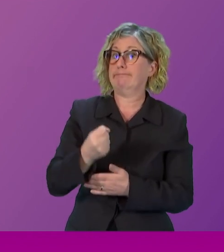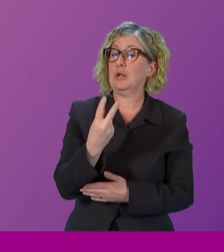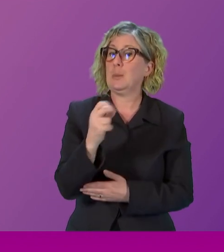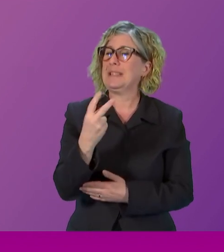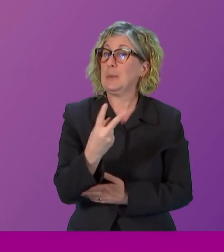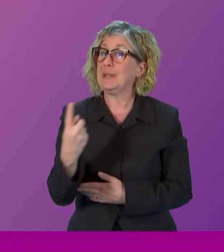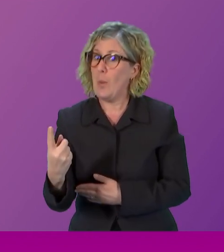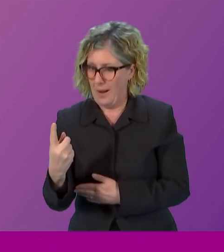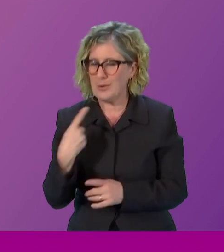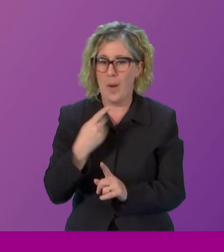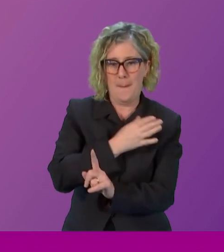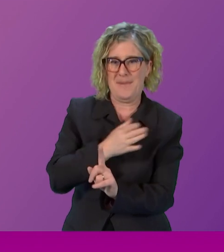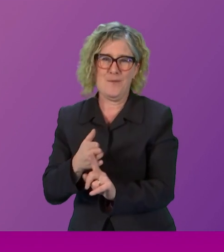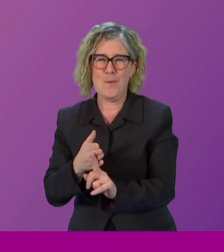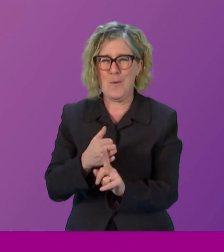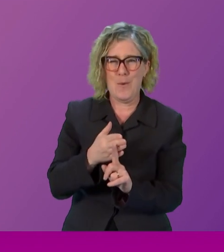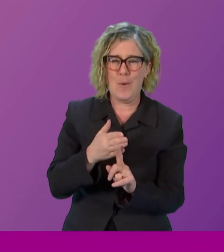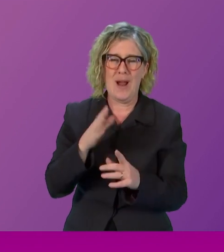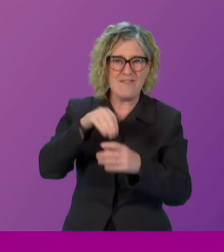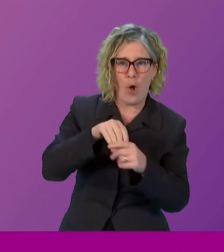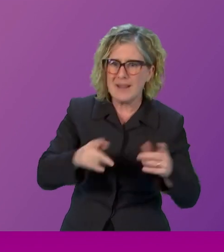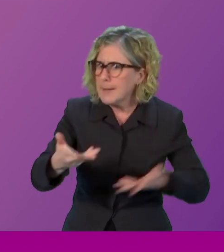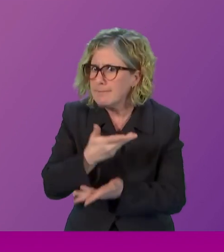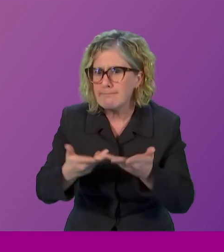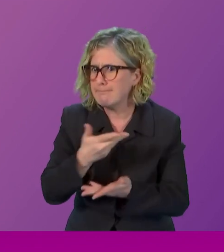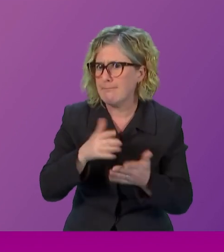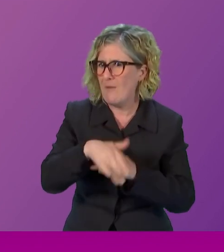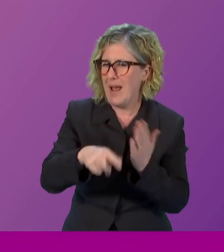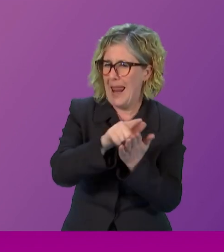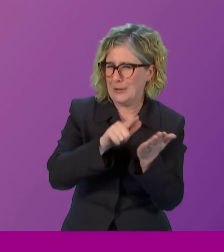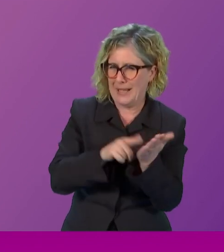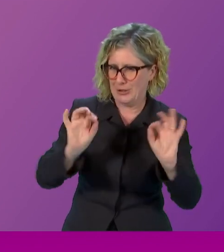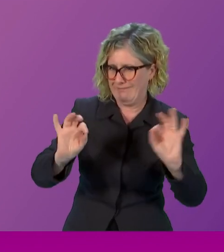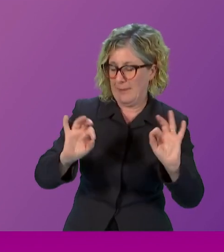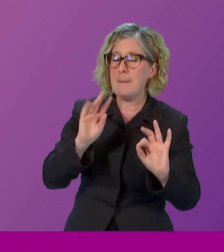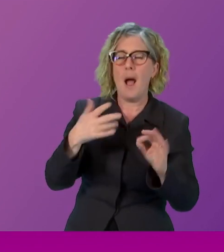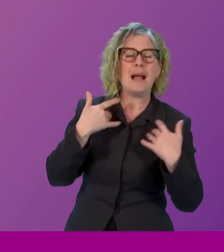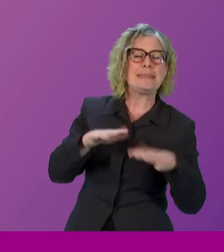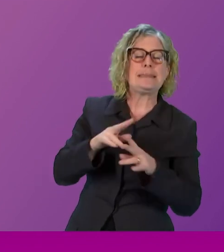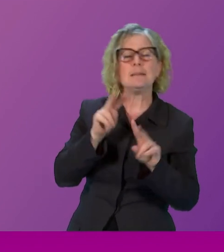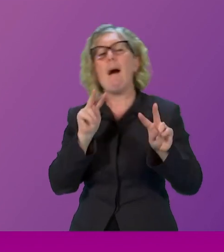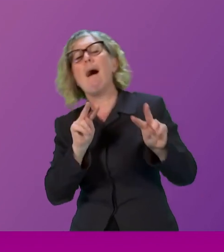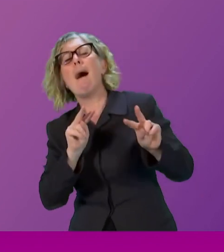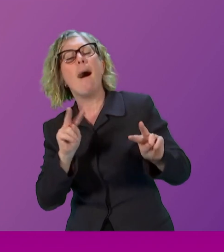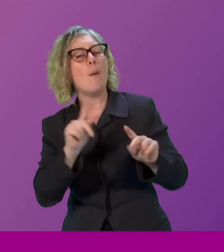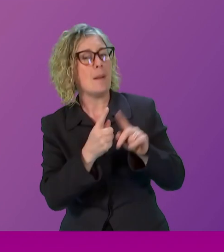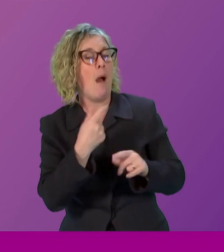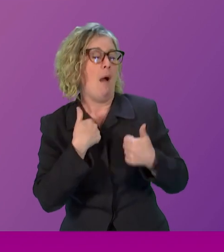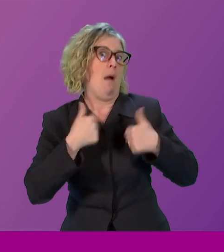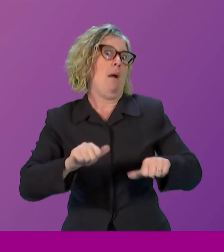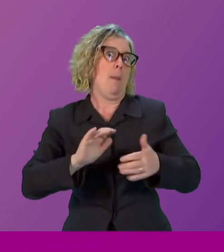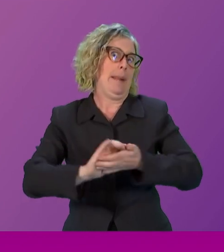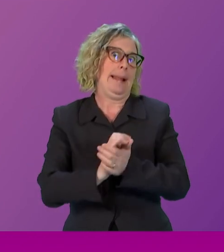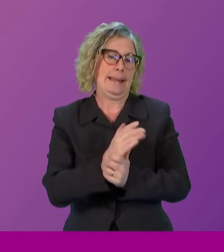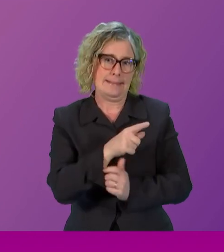part of the legislation progress of that, but I watched it very carefully and welcomed it. You're right to point